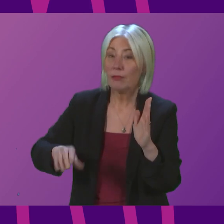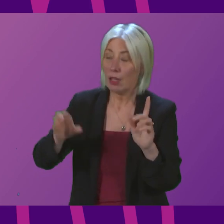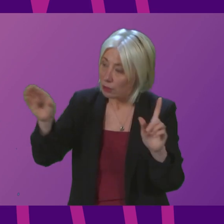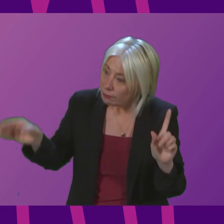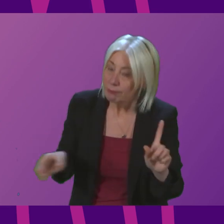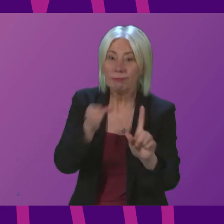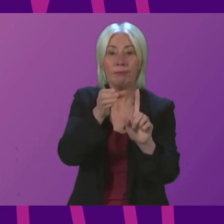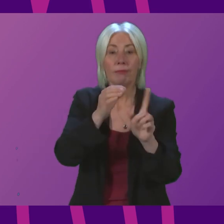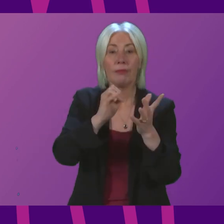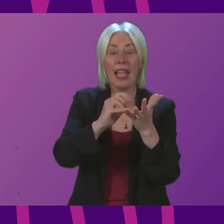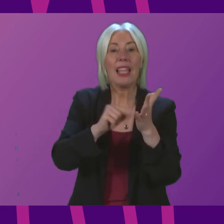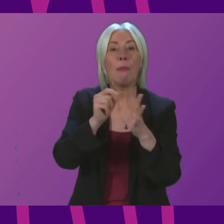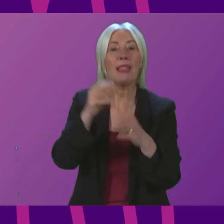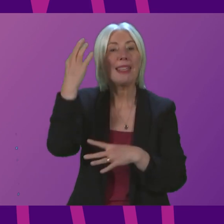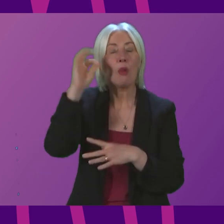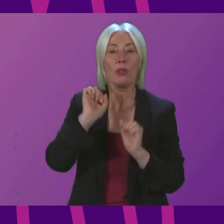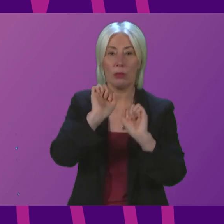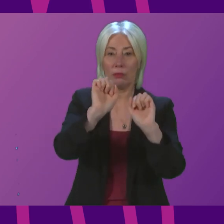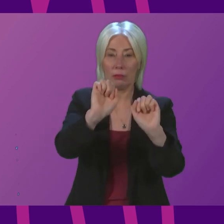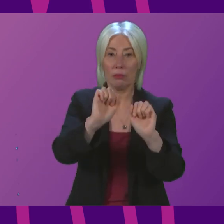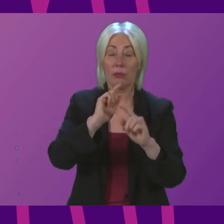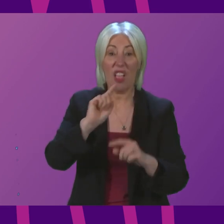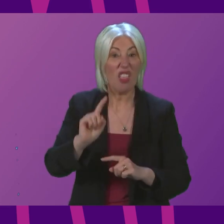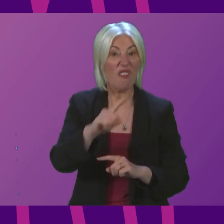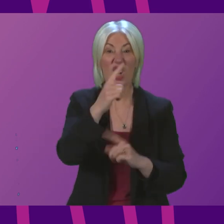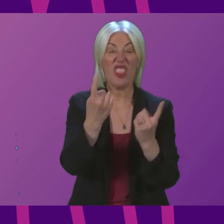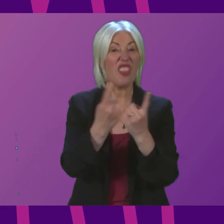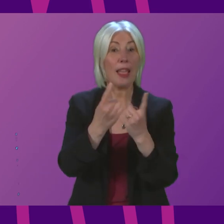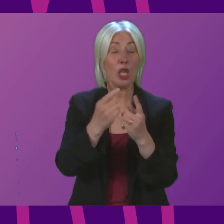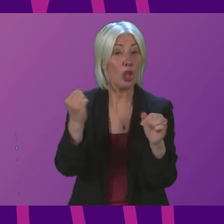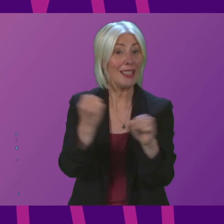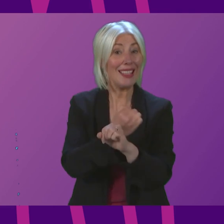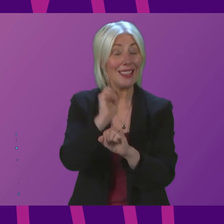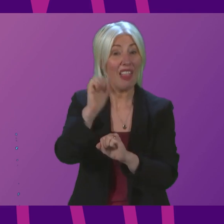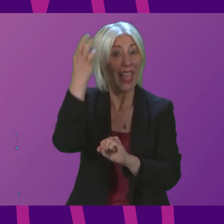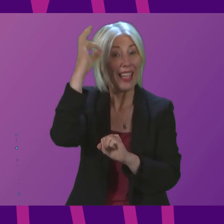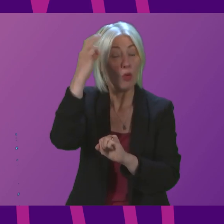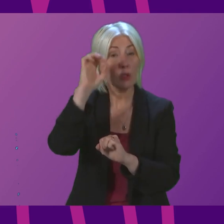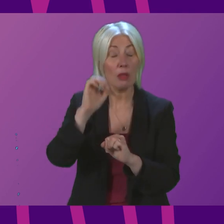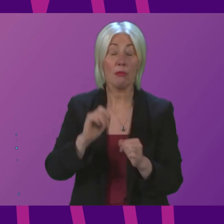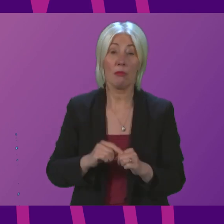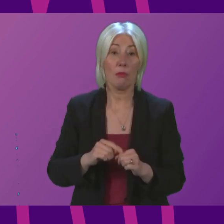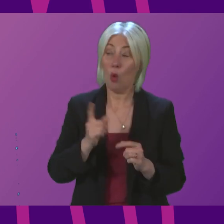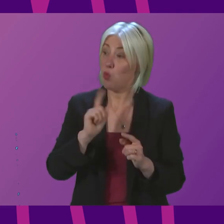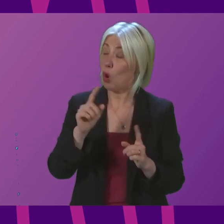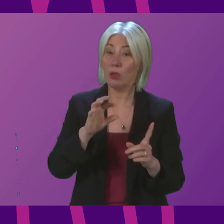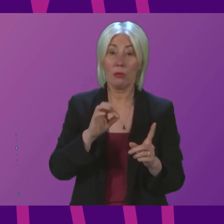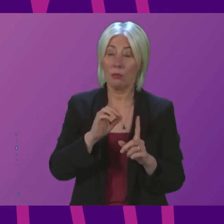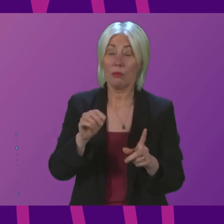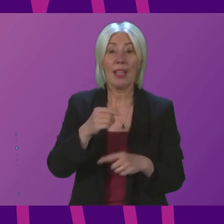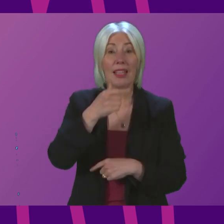administration was appointed. And their first act, their first policy was to apply